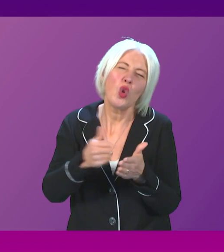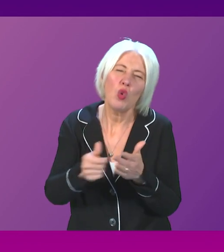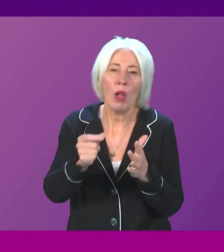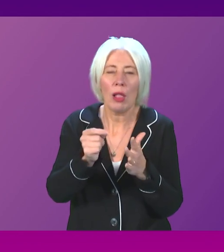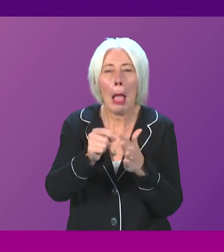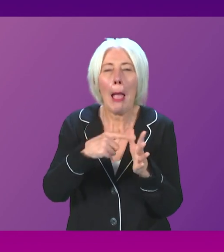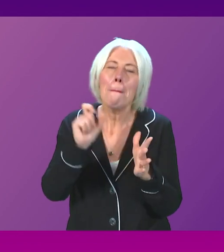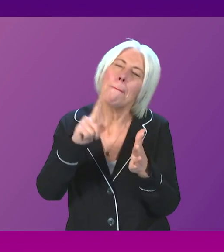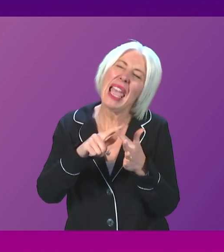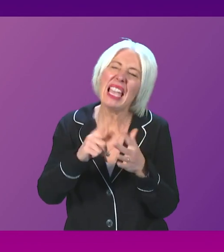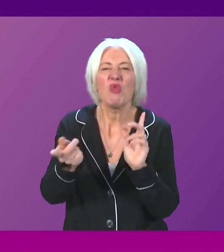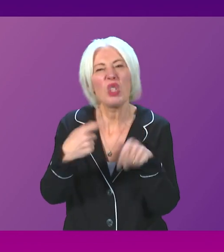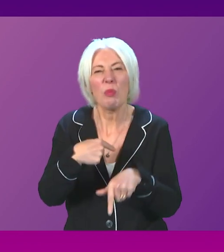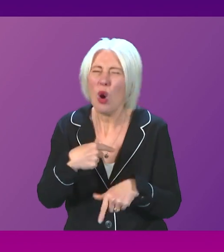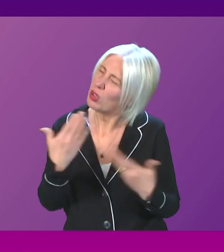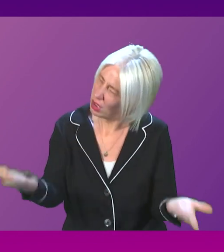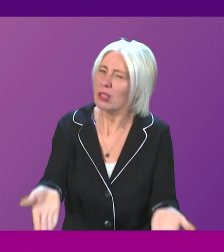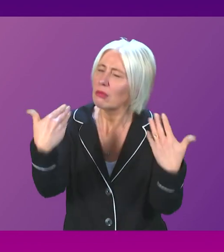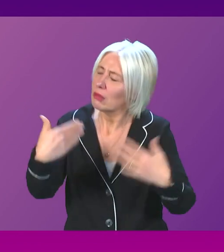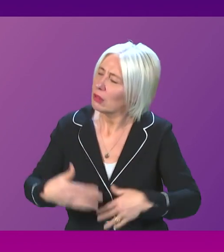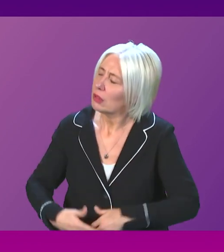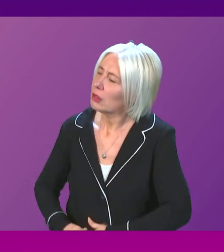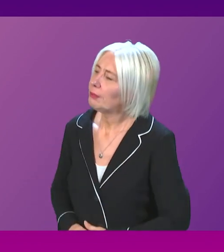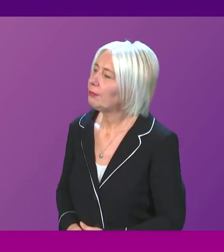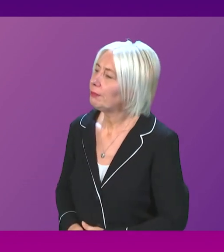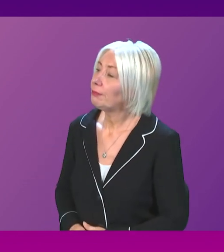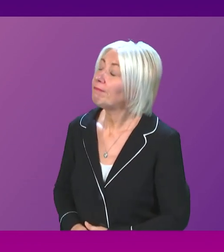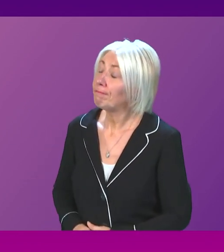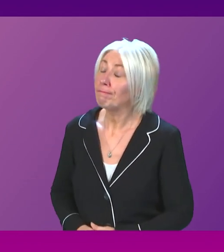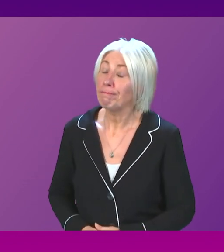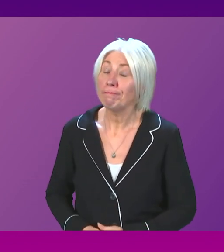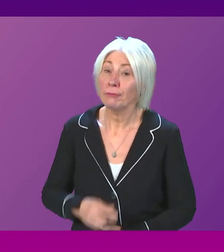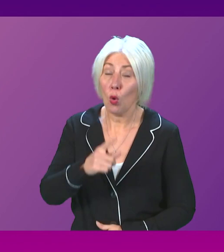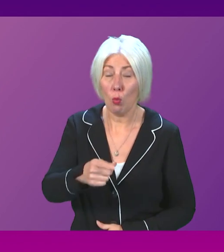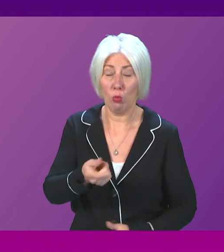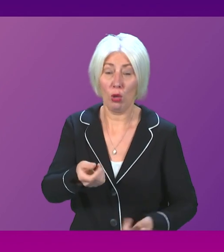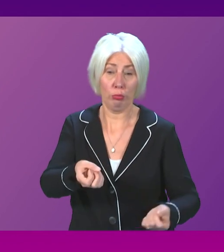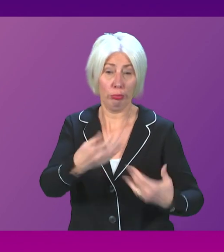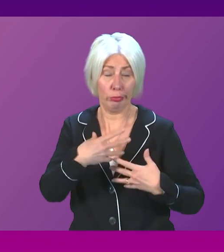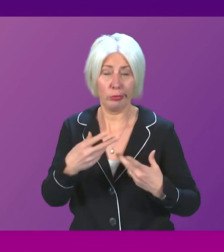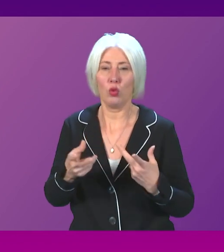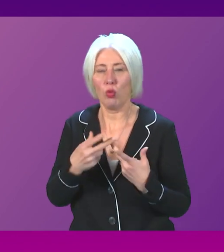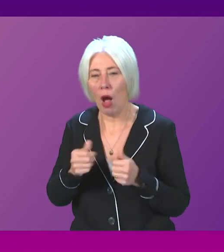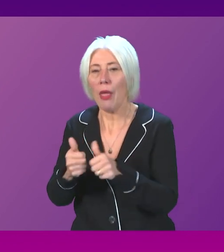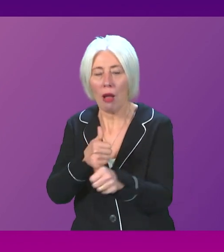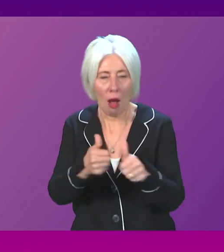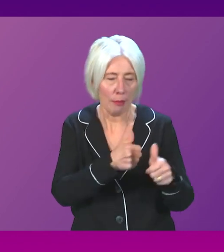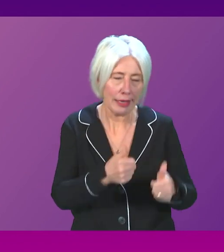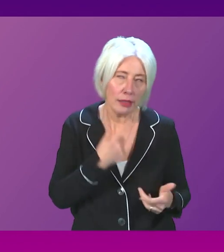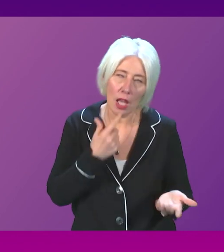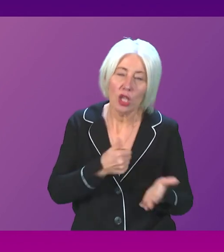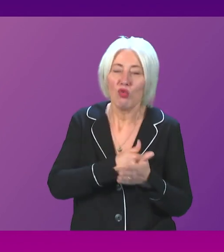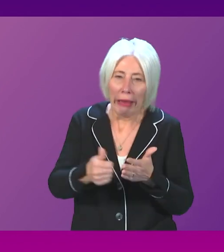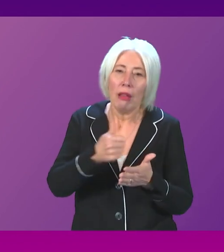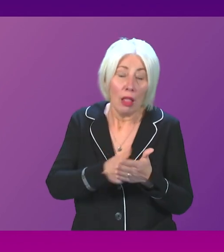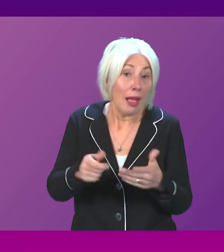First Minister. Of course, the actions that the Member sets out in relation to other companies is regularly, as indeed we